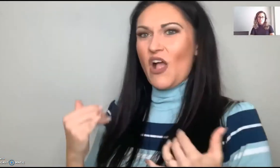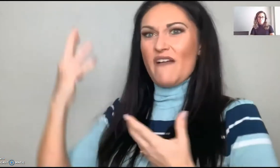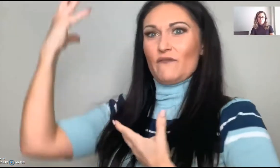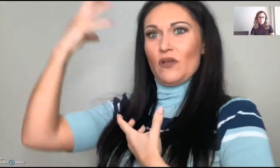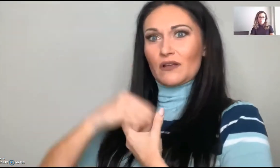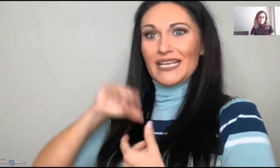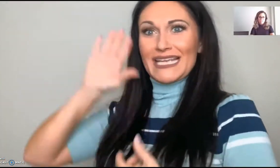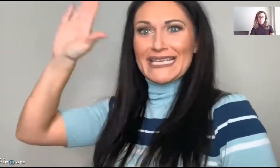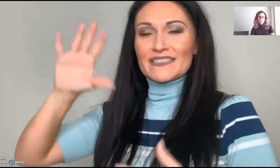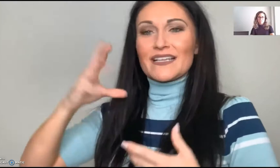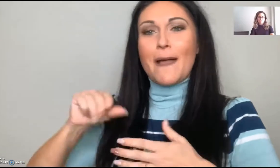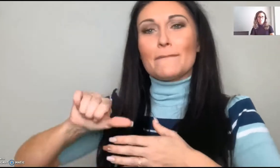All of that negativity.